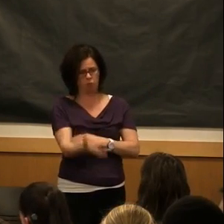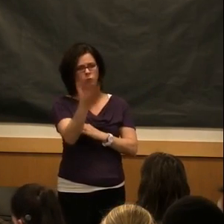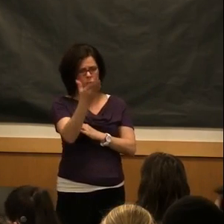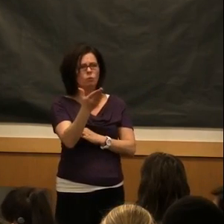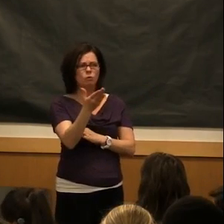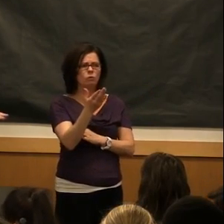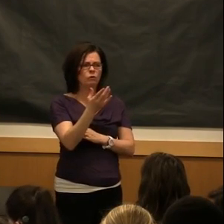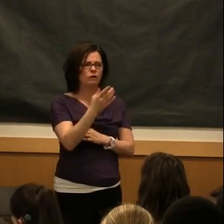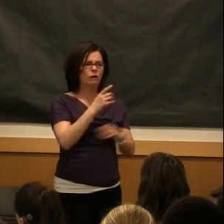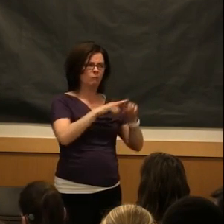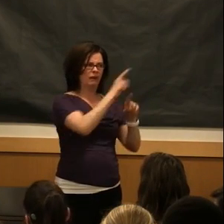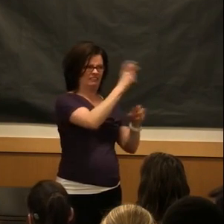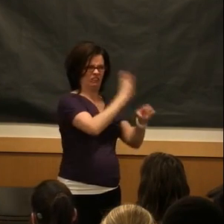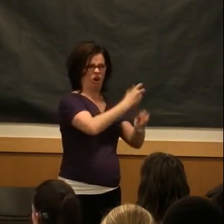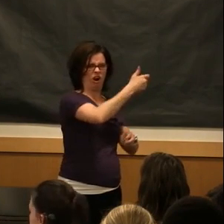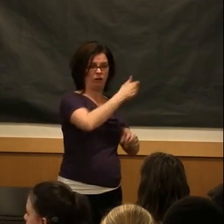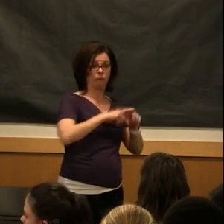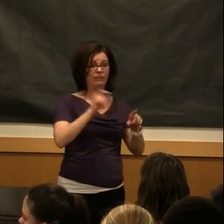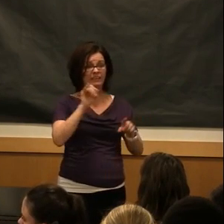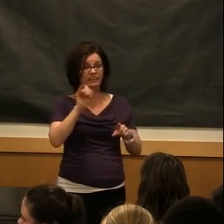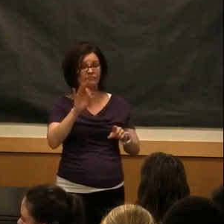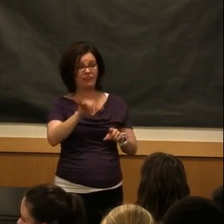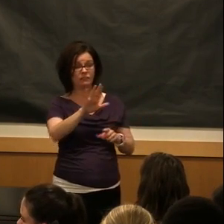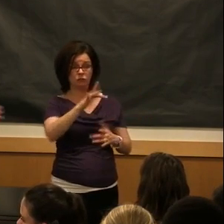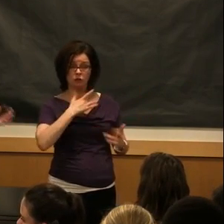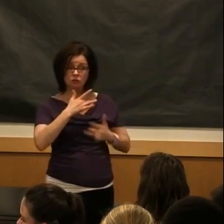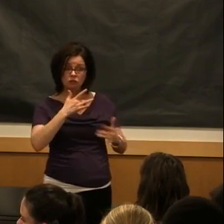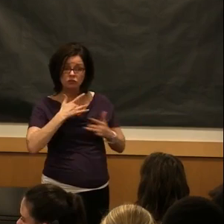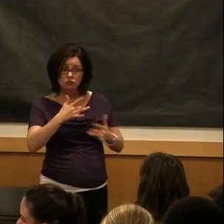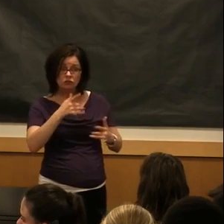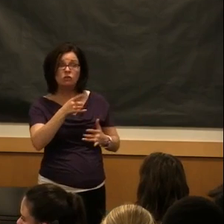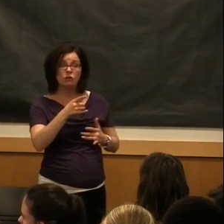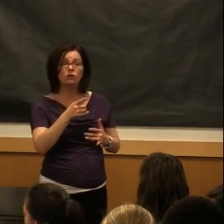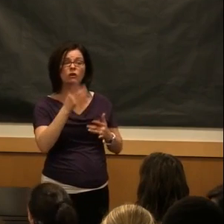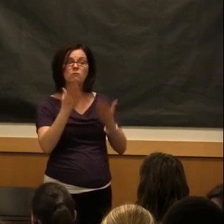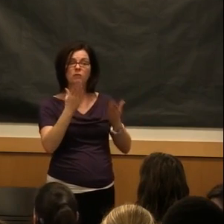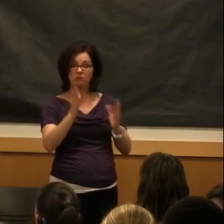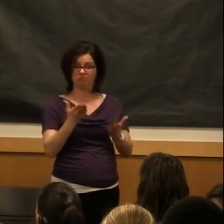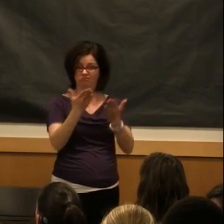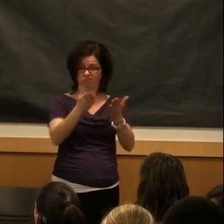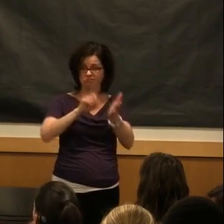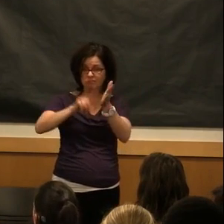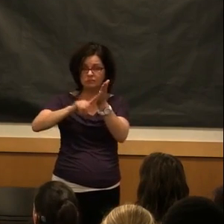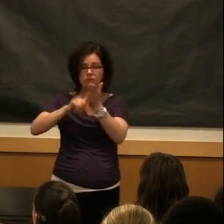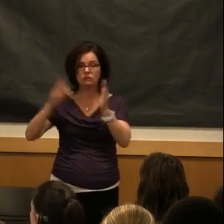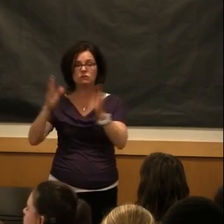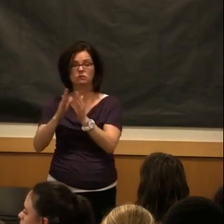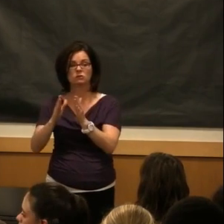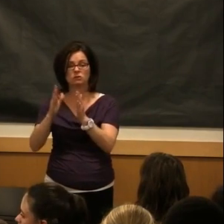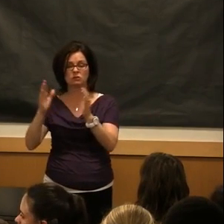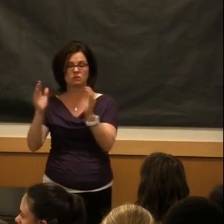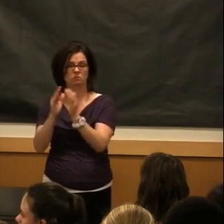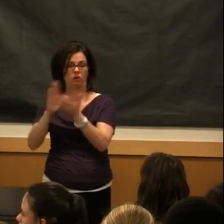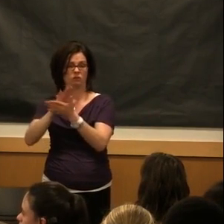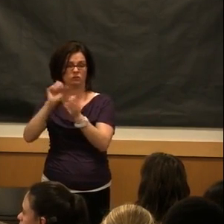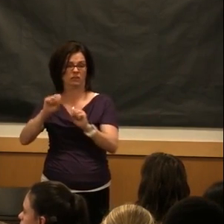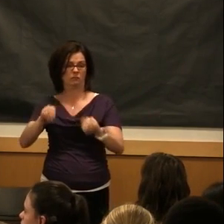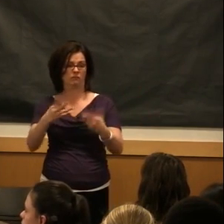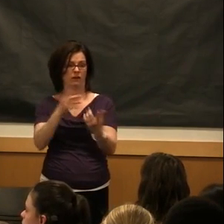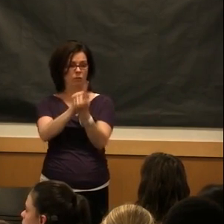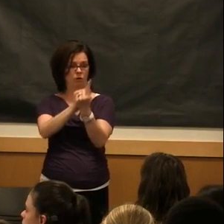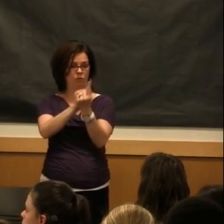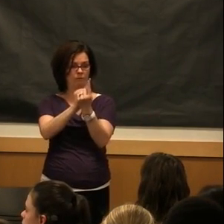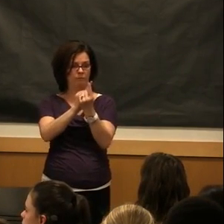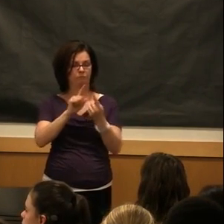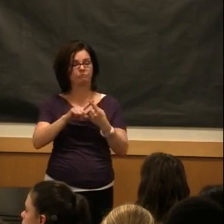you should definitely be taking a look at the smaller schools that can really provide that one-on-one attention. The other question is,